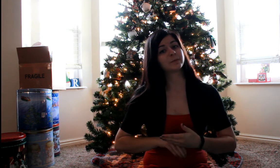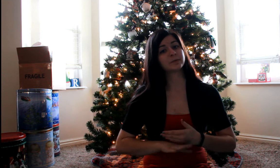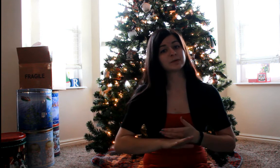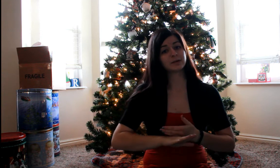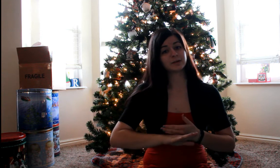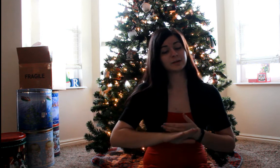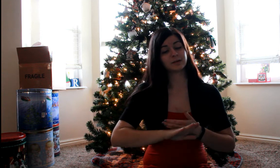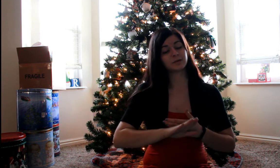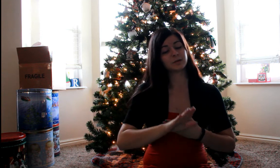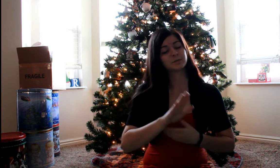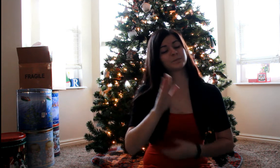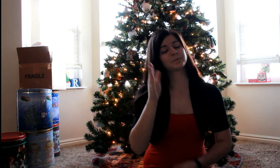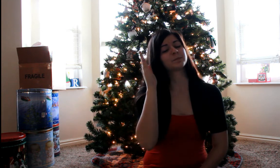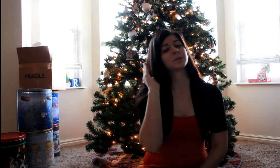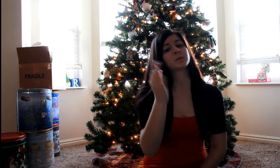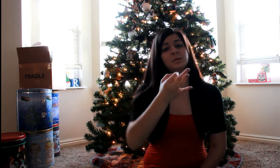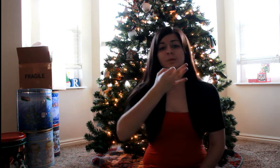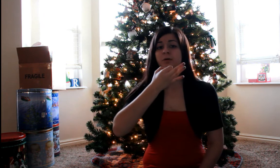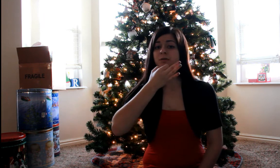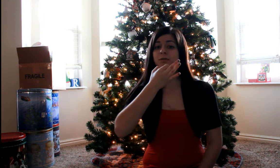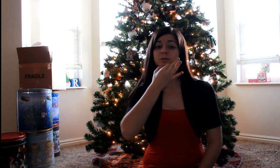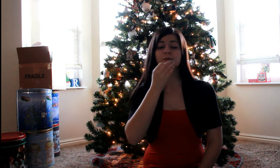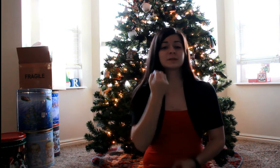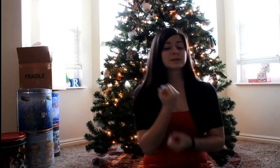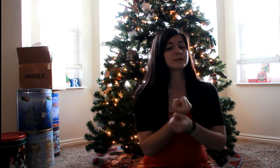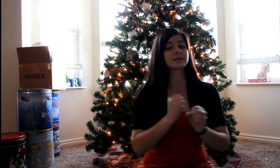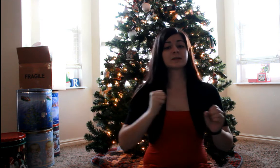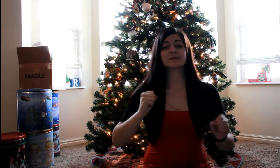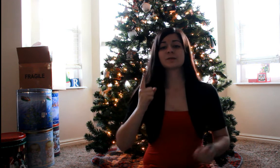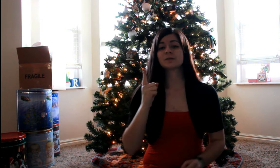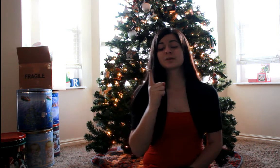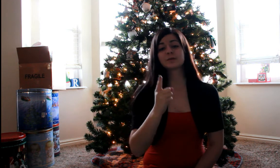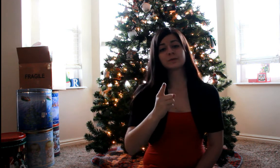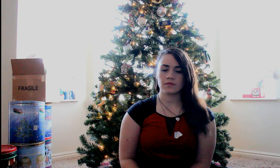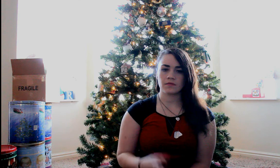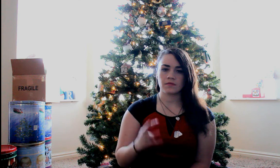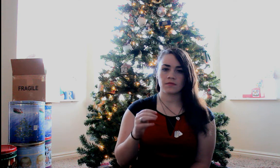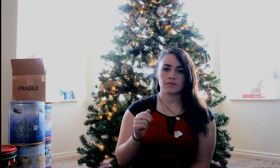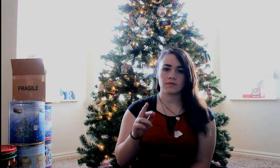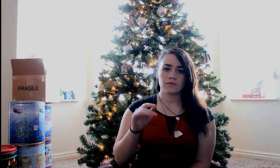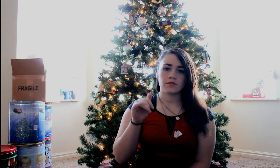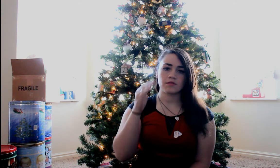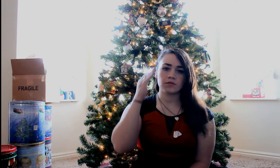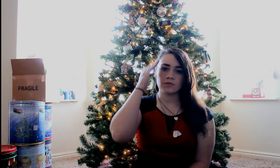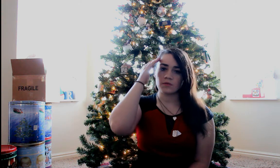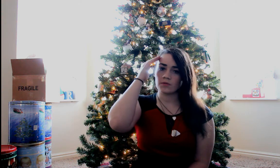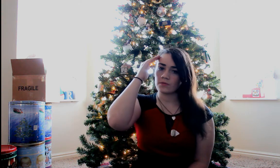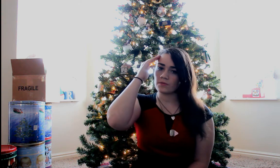delivered Will soon deliver you Mary did you